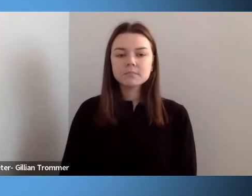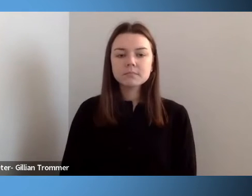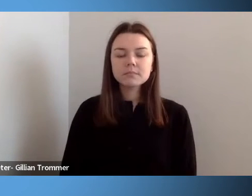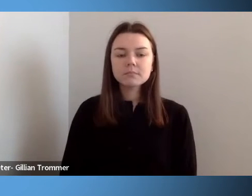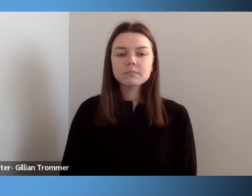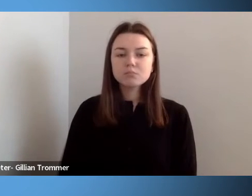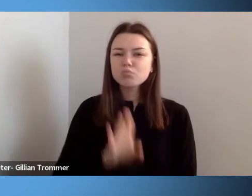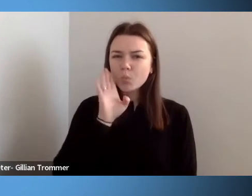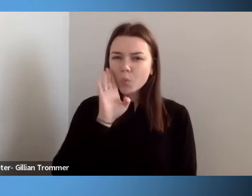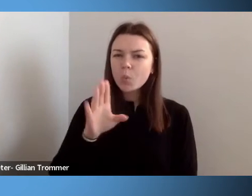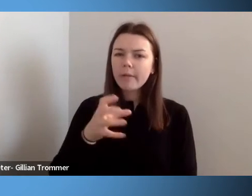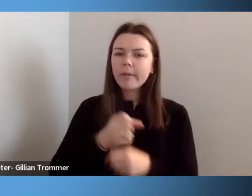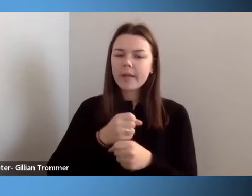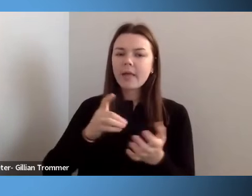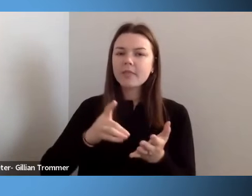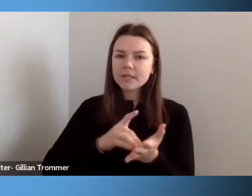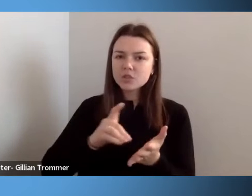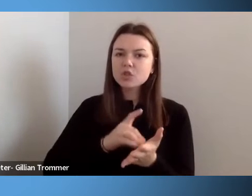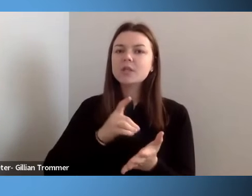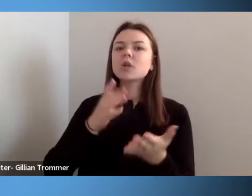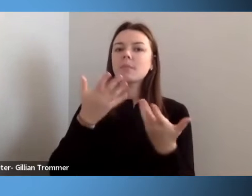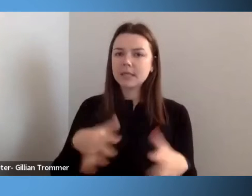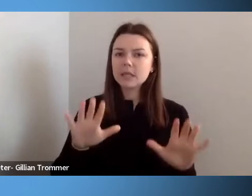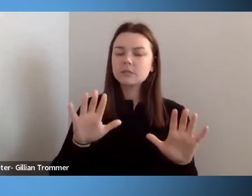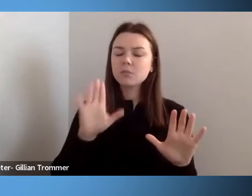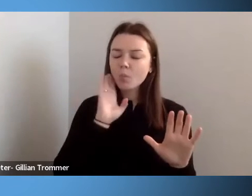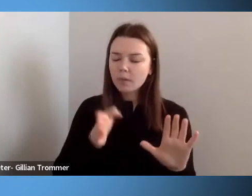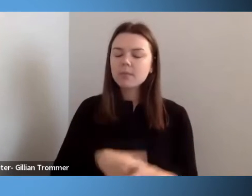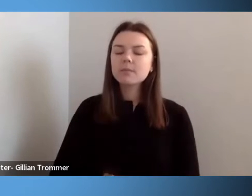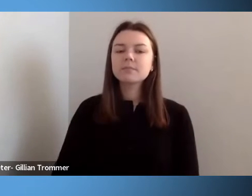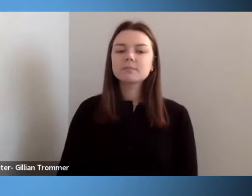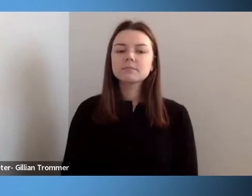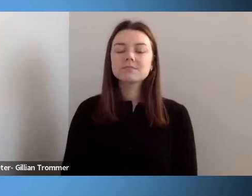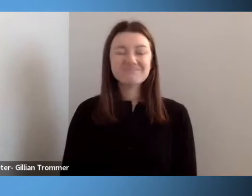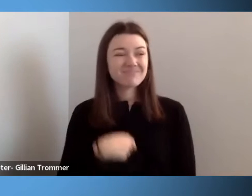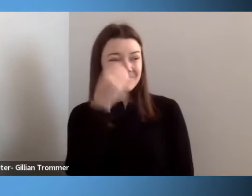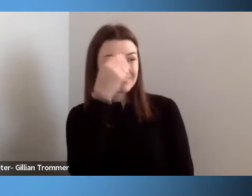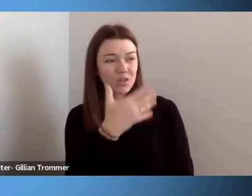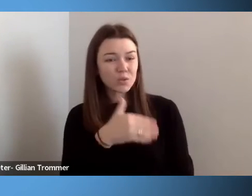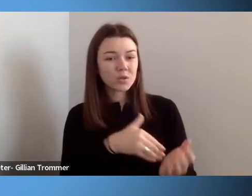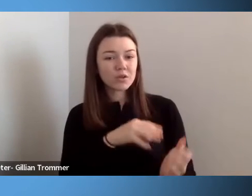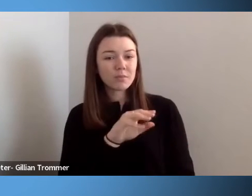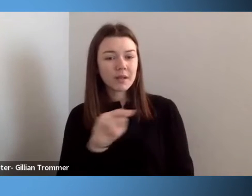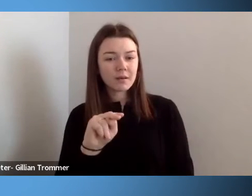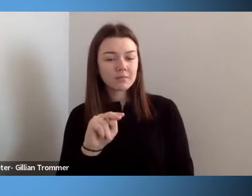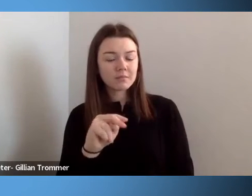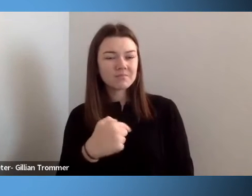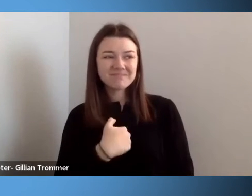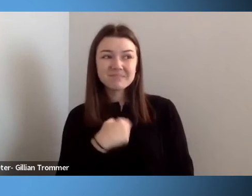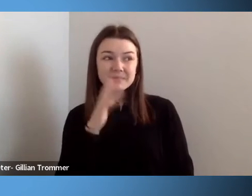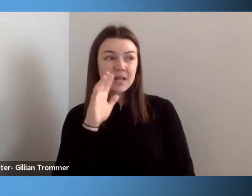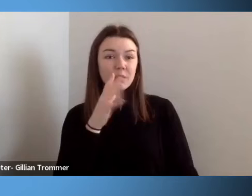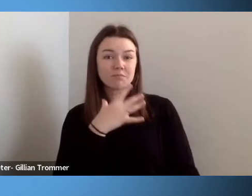dissertation completed. I told Dr. Mann that I would like to work on my analysis